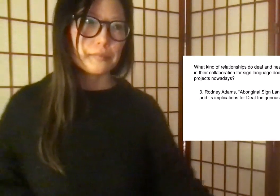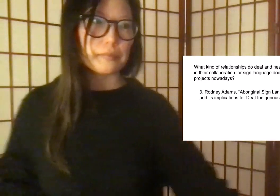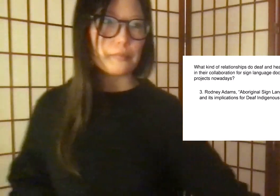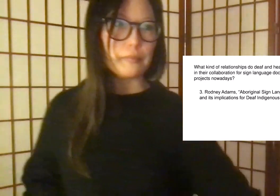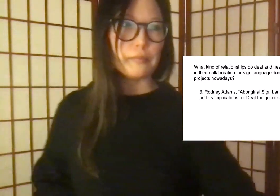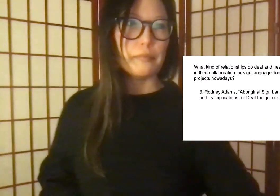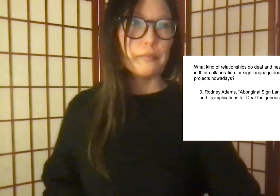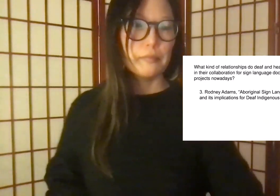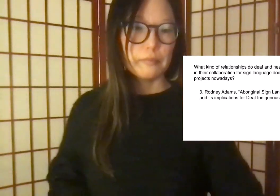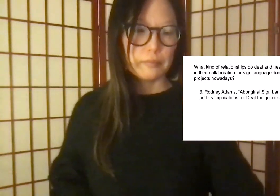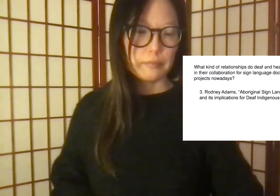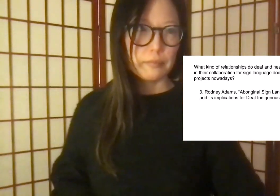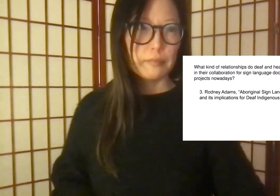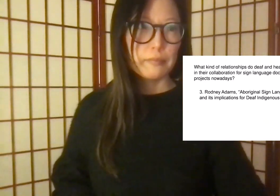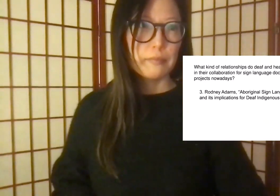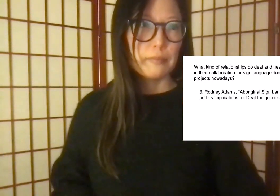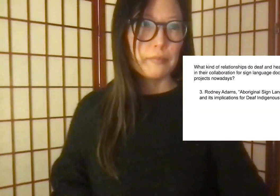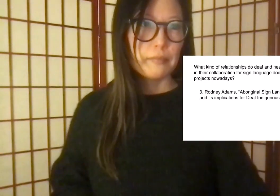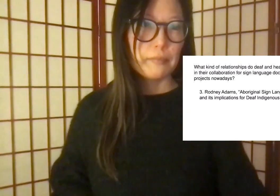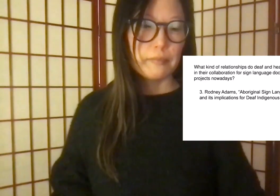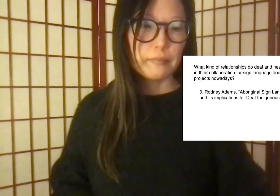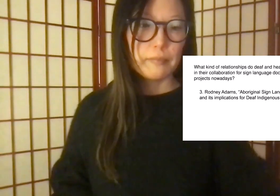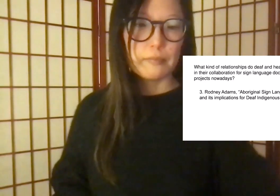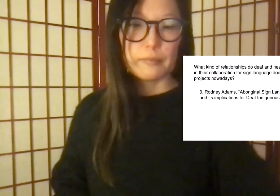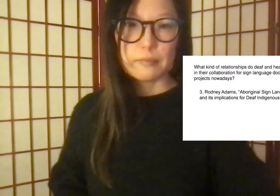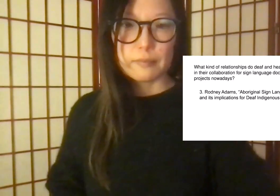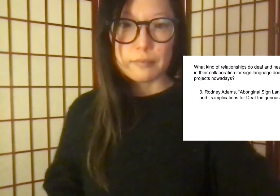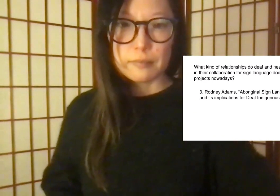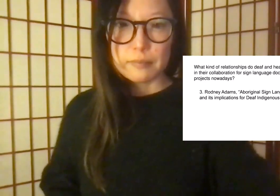As those people see the empowerment of Indigenous people.